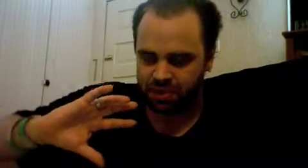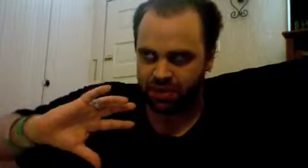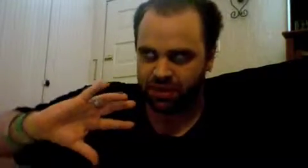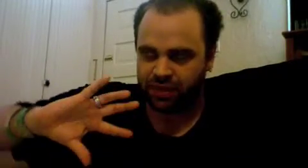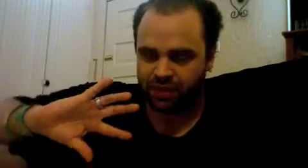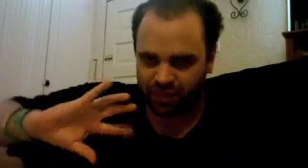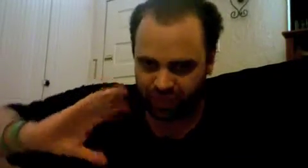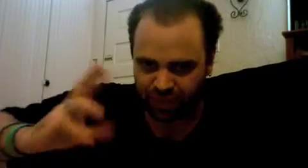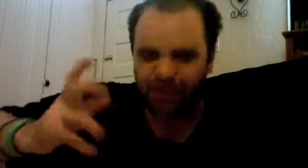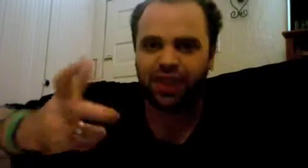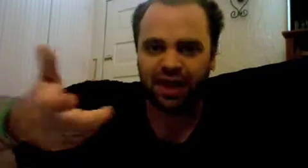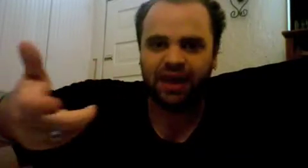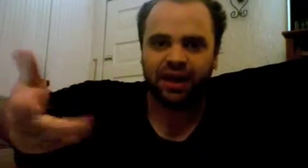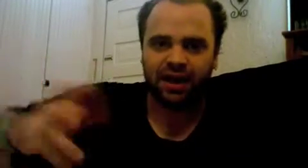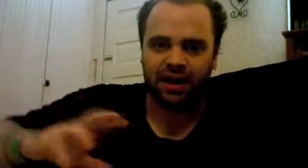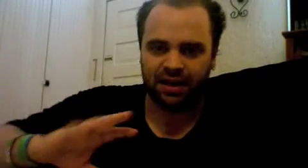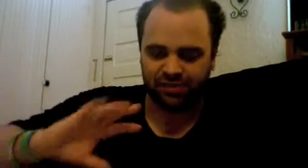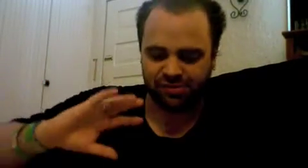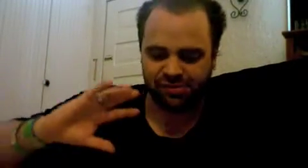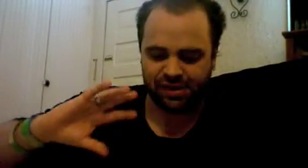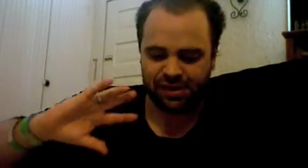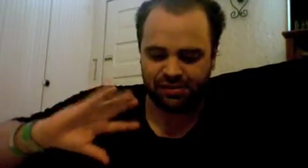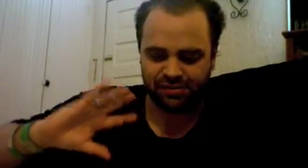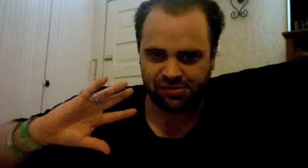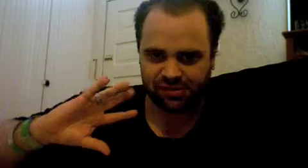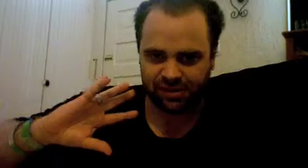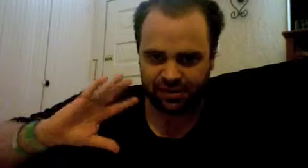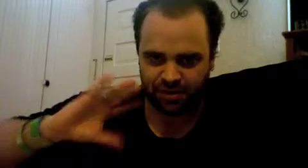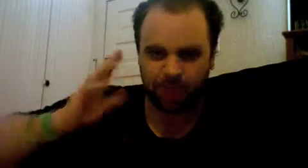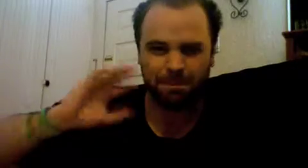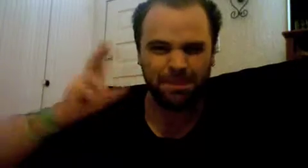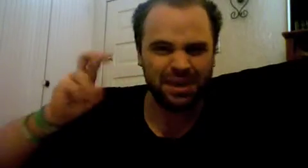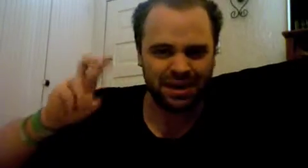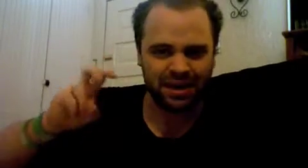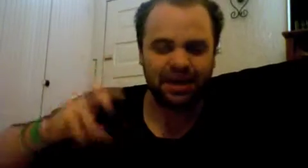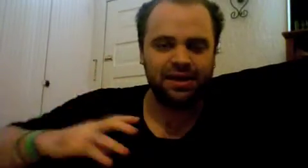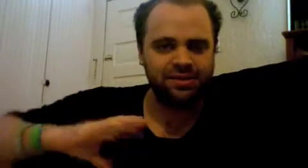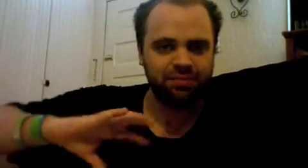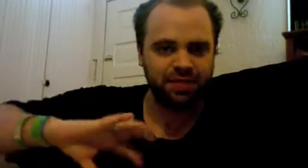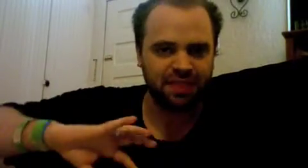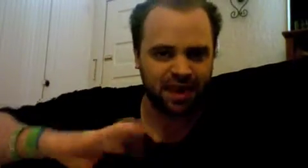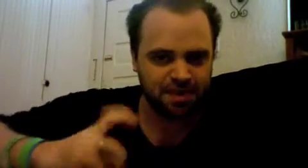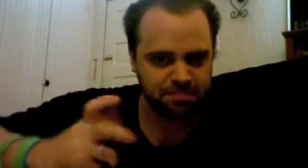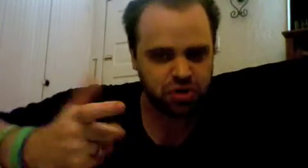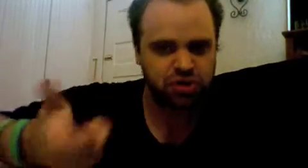the thing is or being is something that emerges